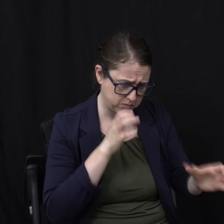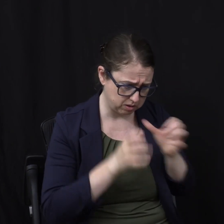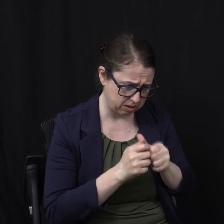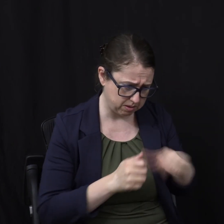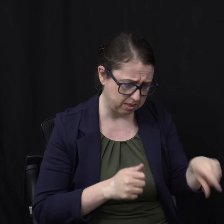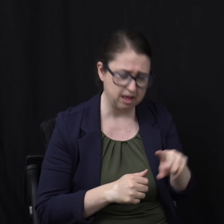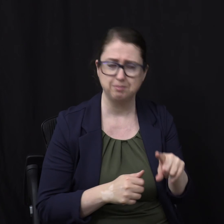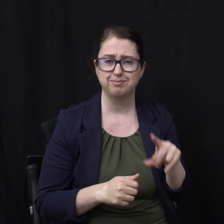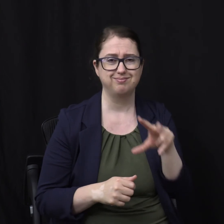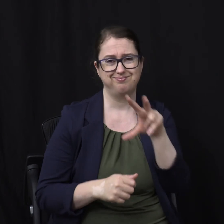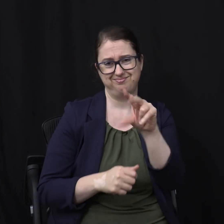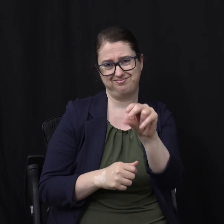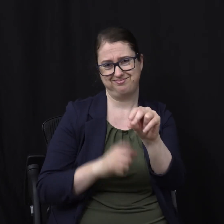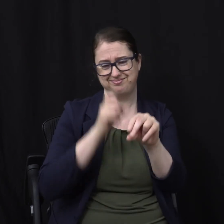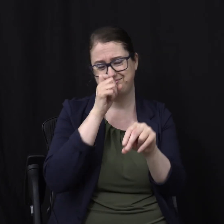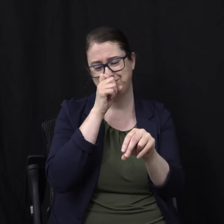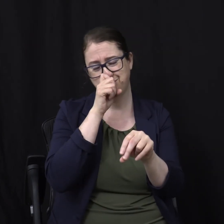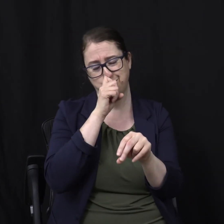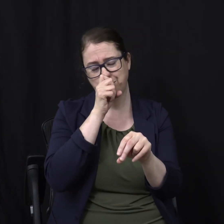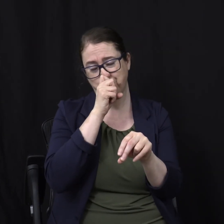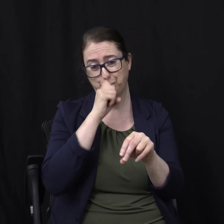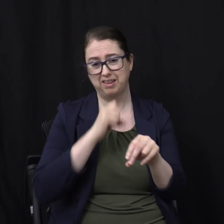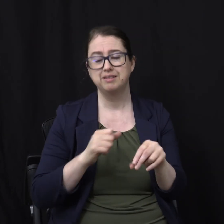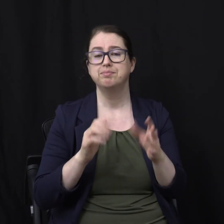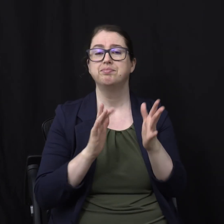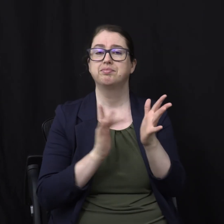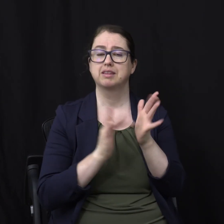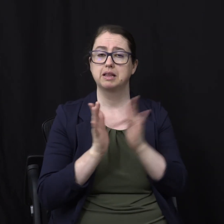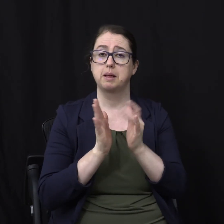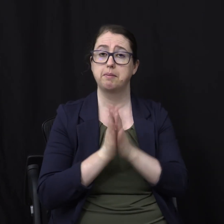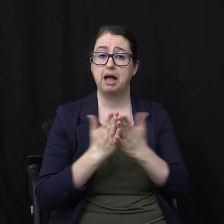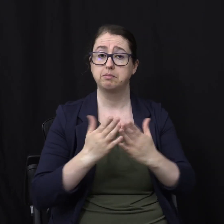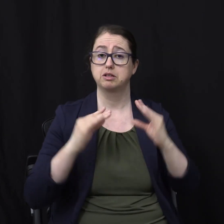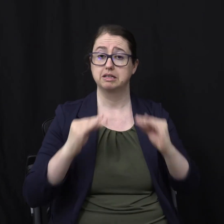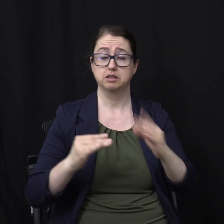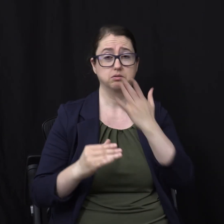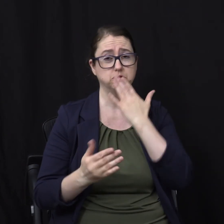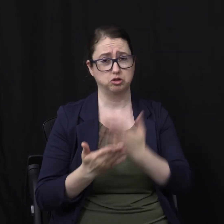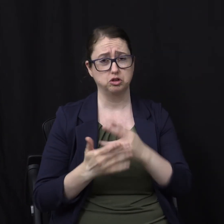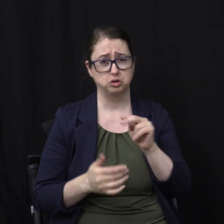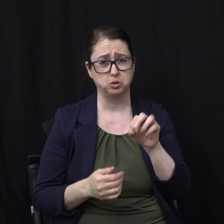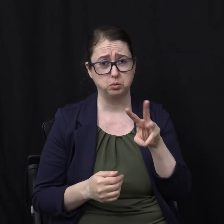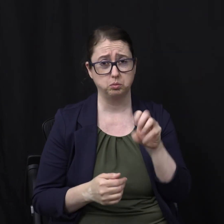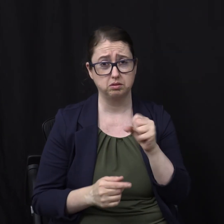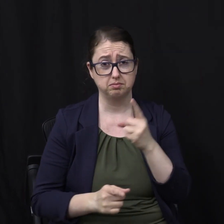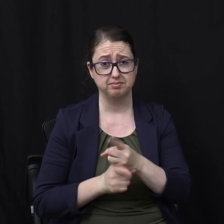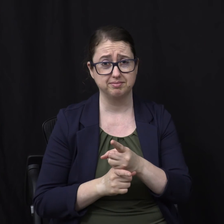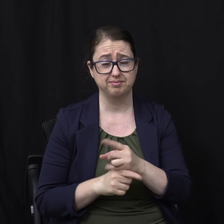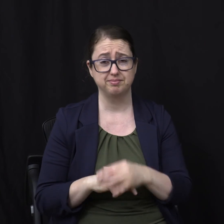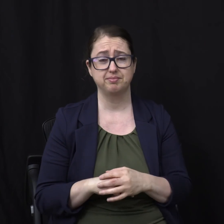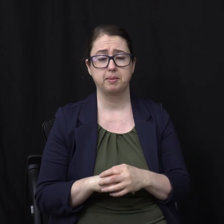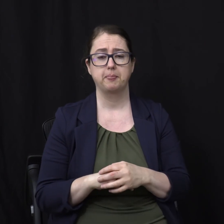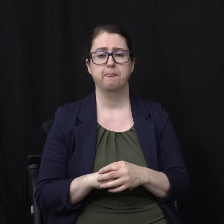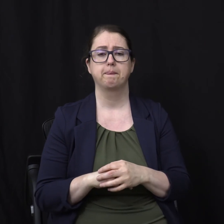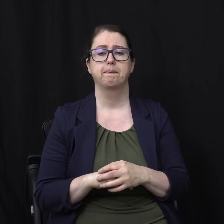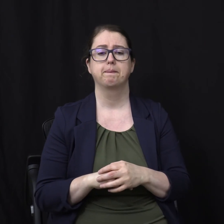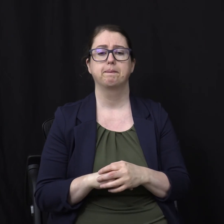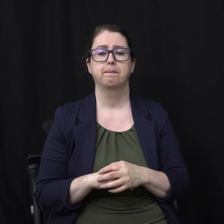Well whatever the Bible teaches Is always going to be Good news isn't it Whatever the Bible teaches Is good news And I reform